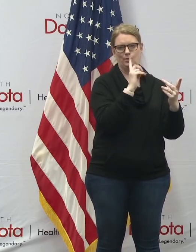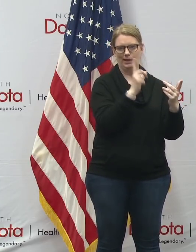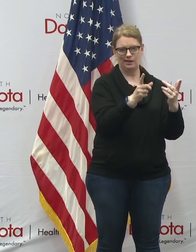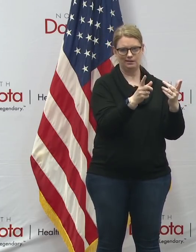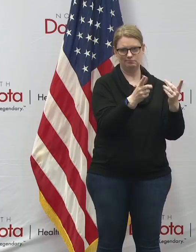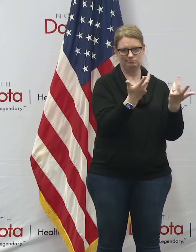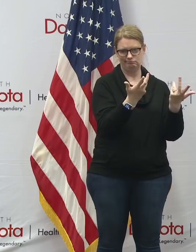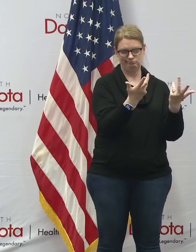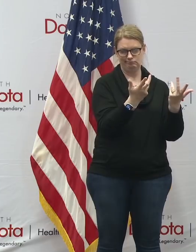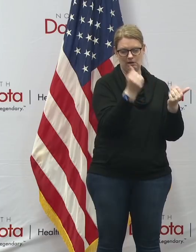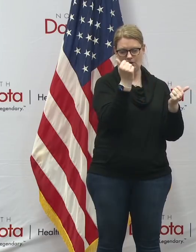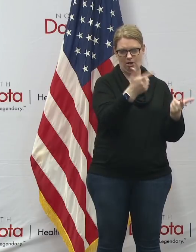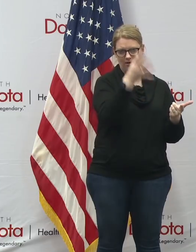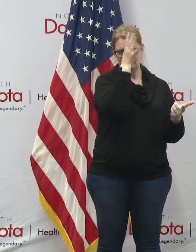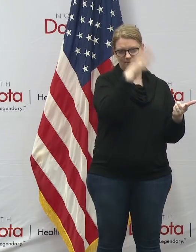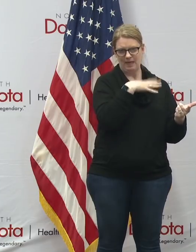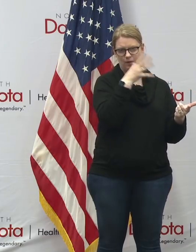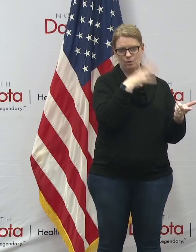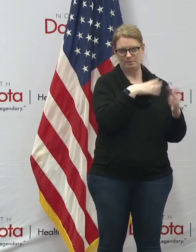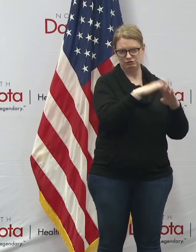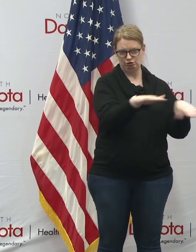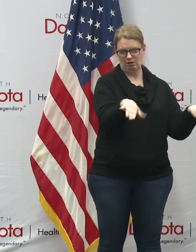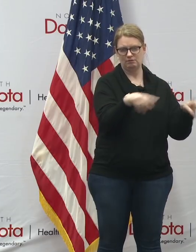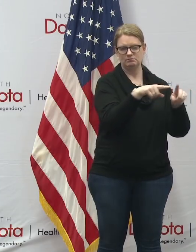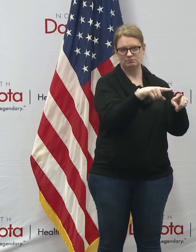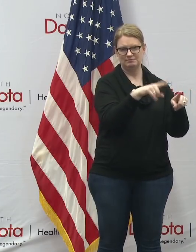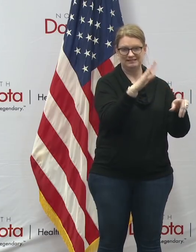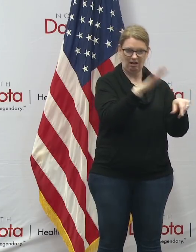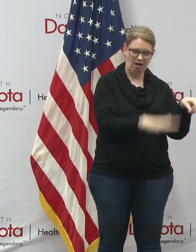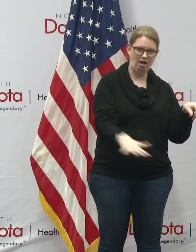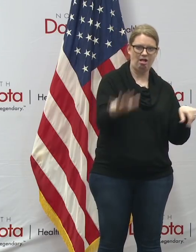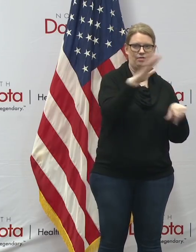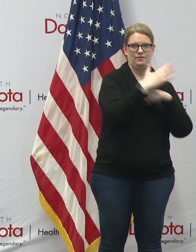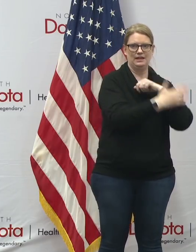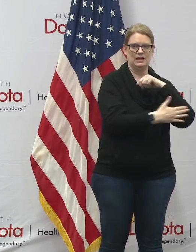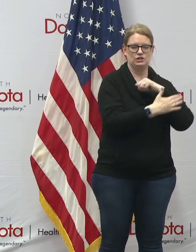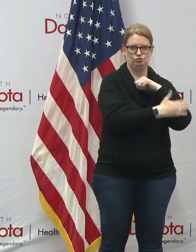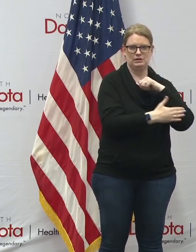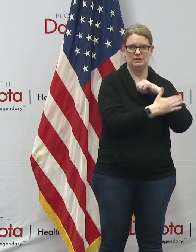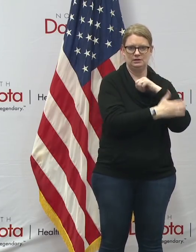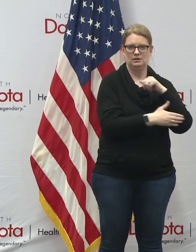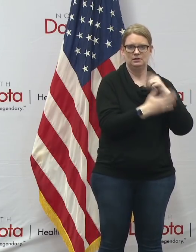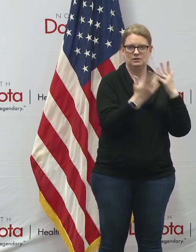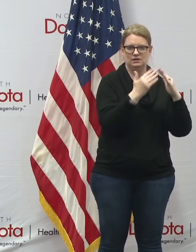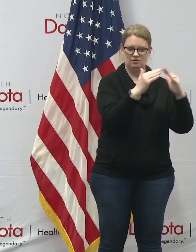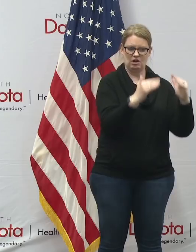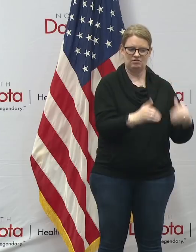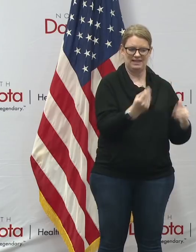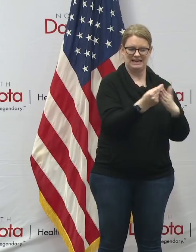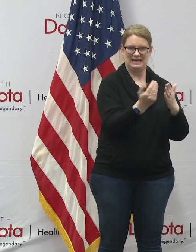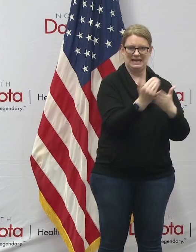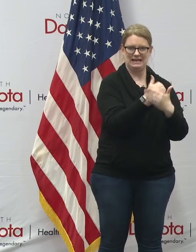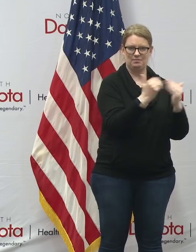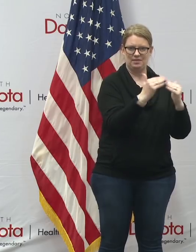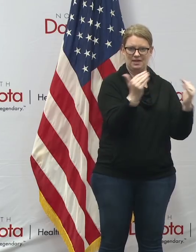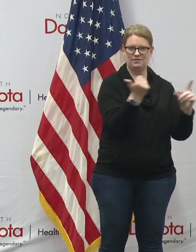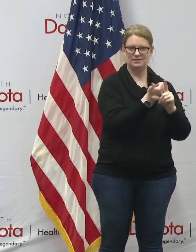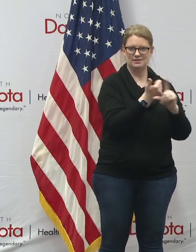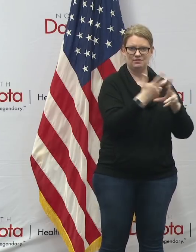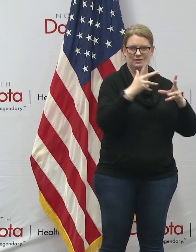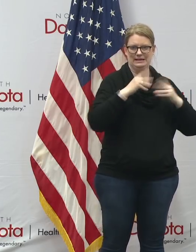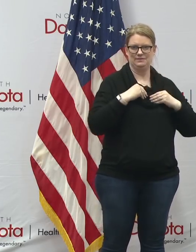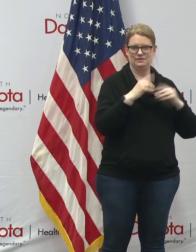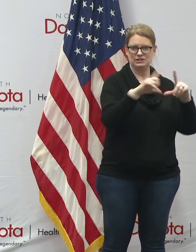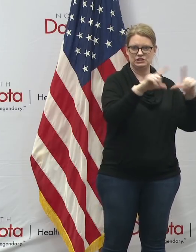man woman and child uh in the nation uh under the income level is going to get a check uh